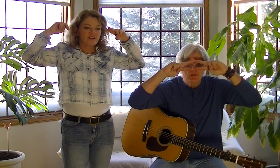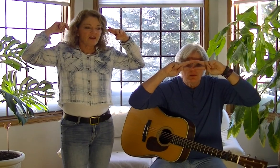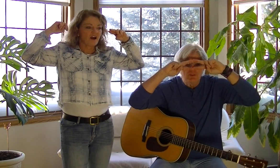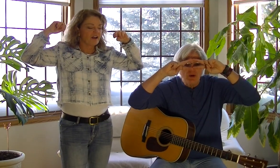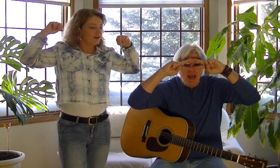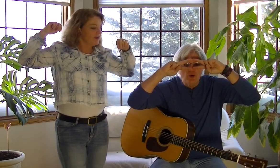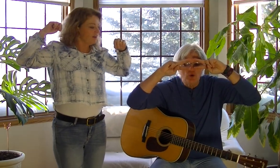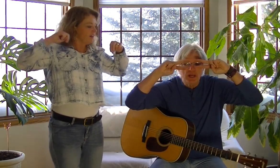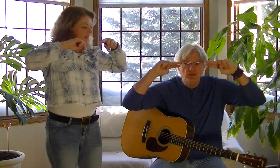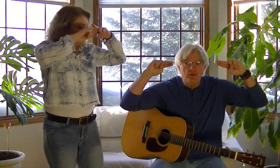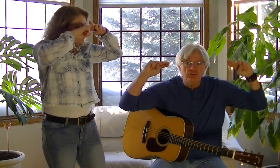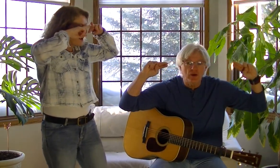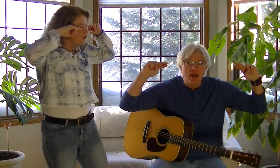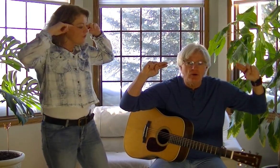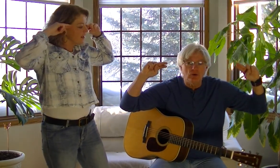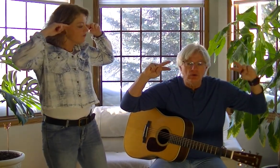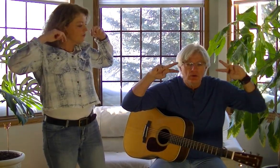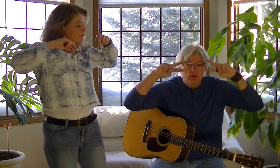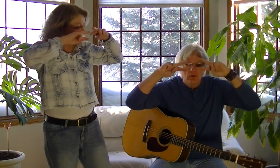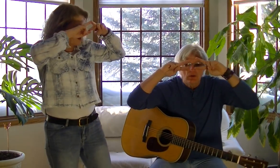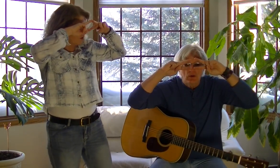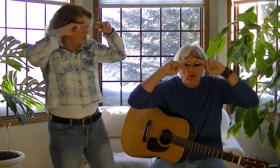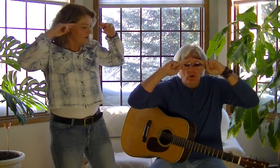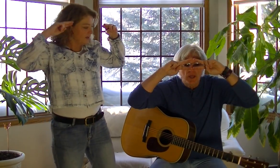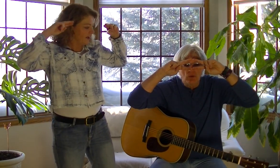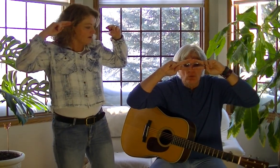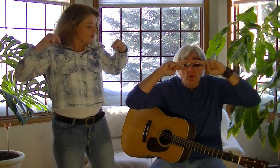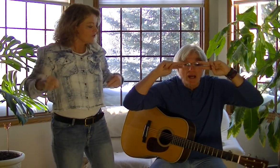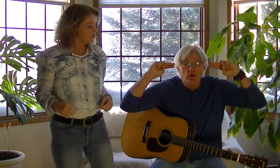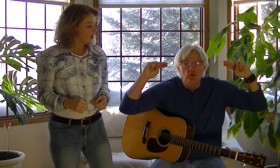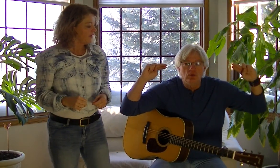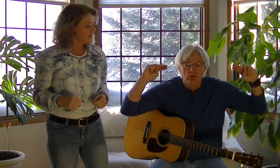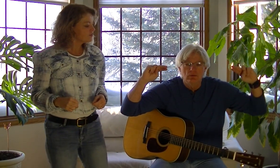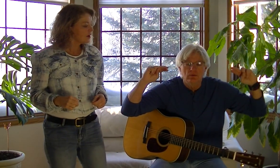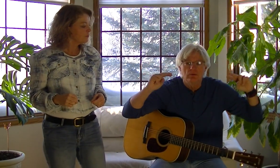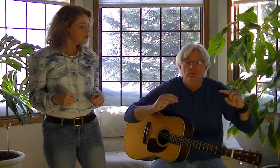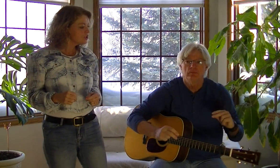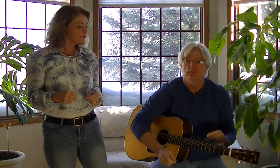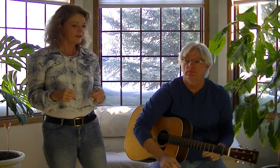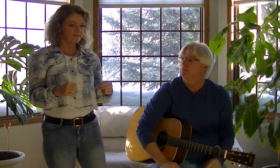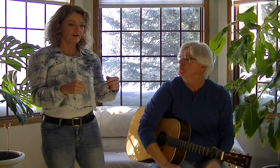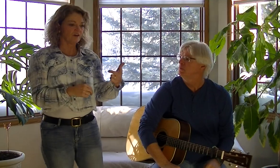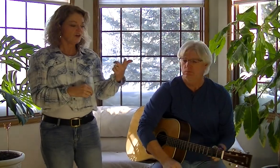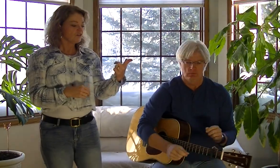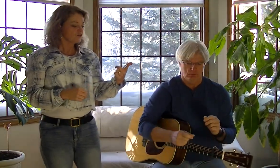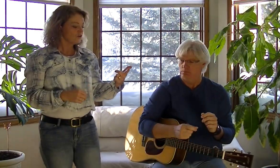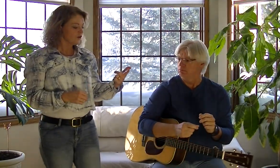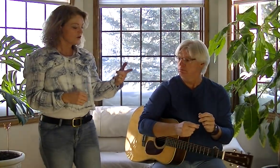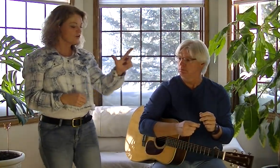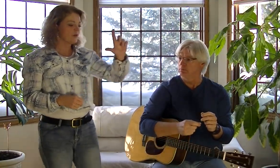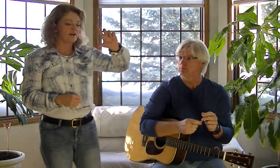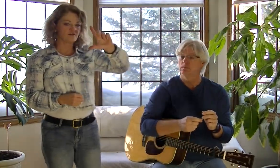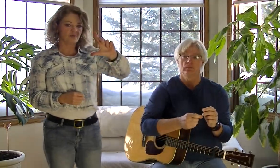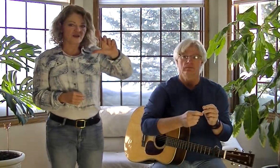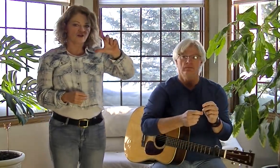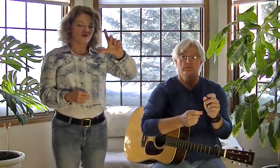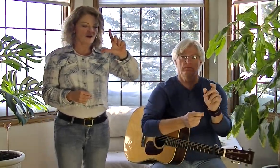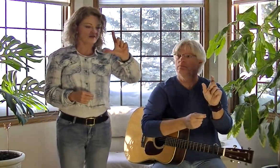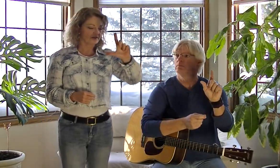Is that raccoon? That's how raccoon. That's That's a word for raccoon. Okay, raccoon. And then it's got a bushy ring tail. So in order to do that, make the